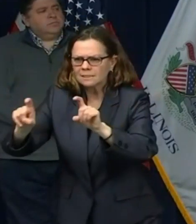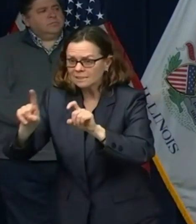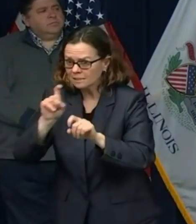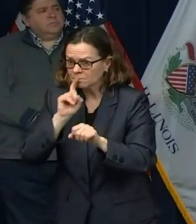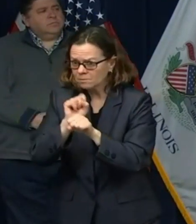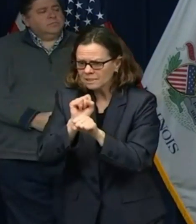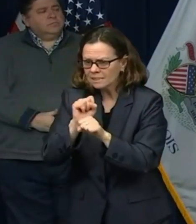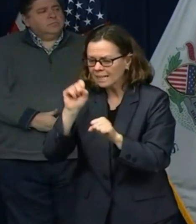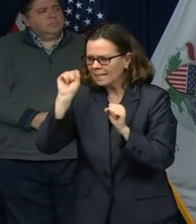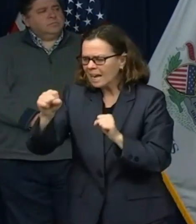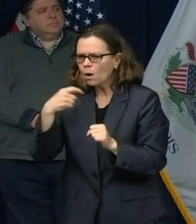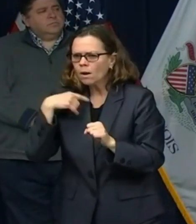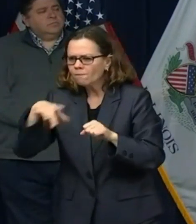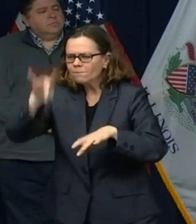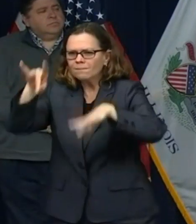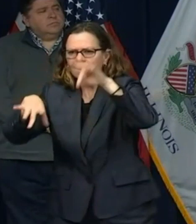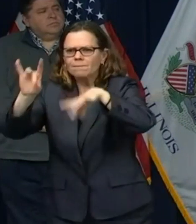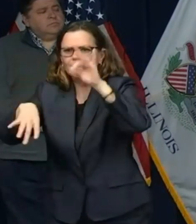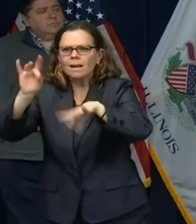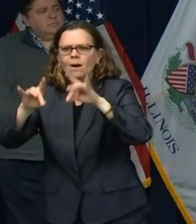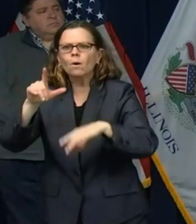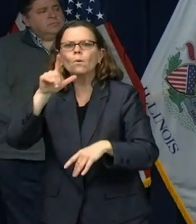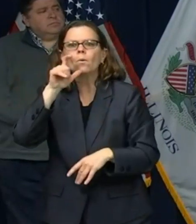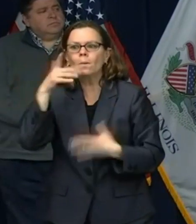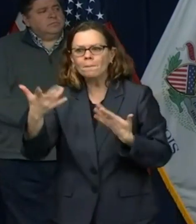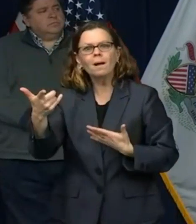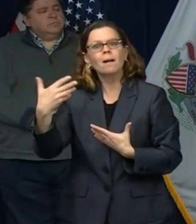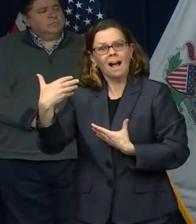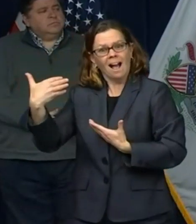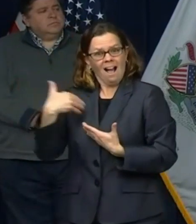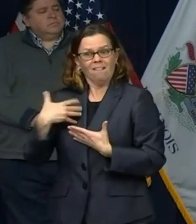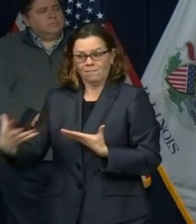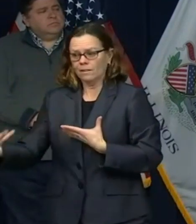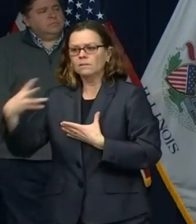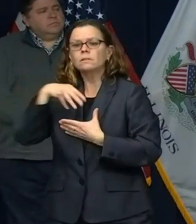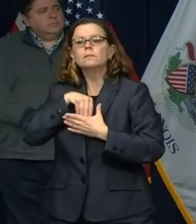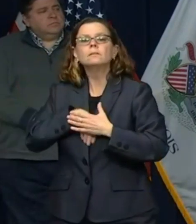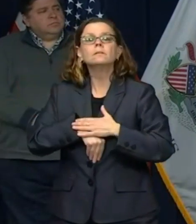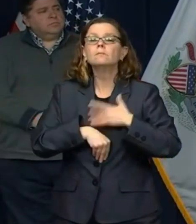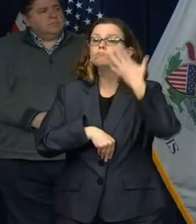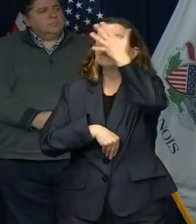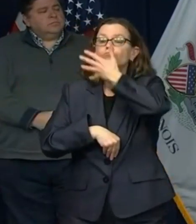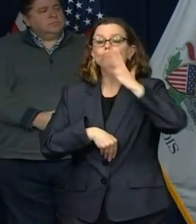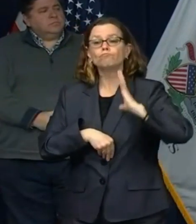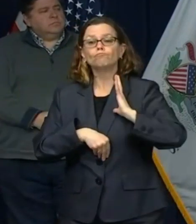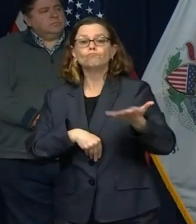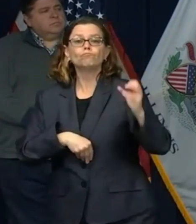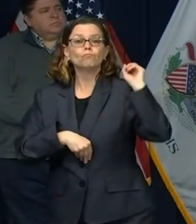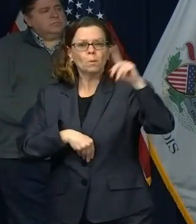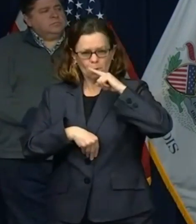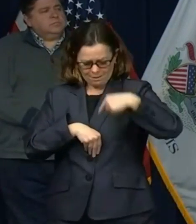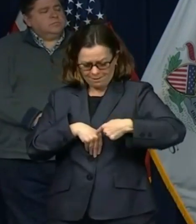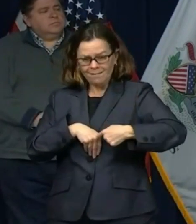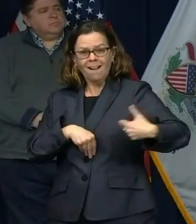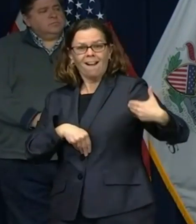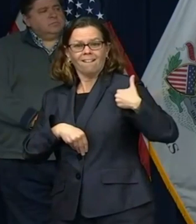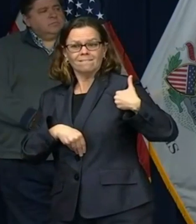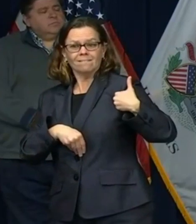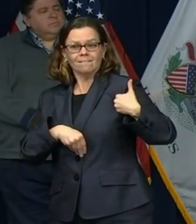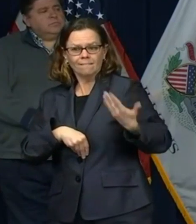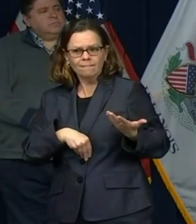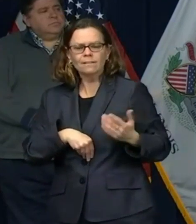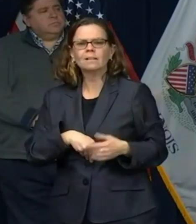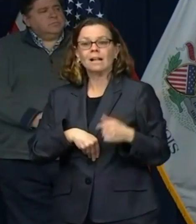individuals who are pre-symptomatic, asymptomatic, before we had more widespread